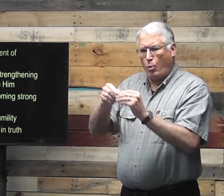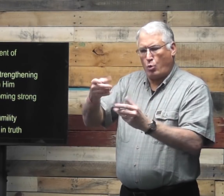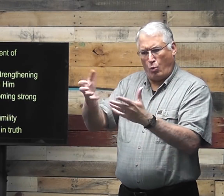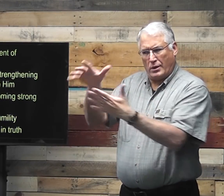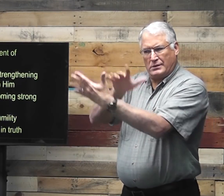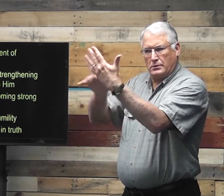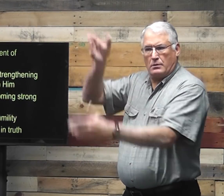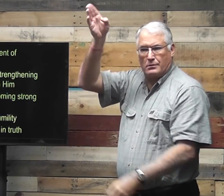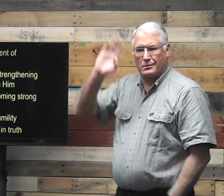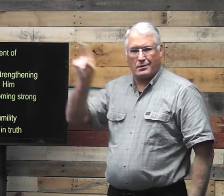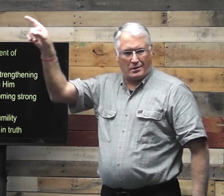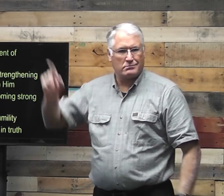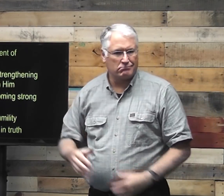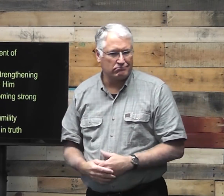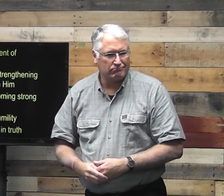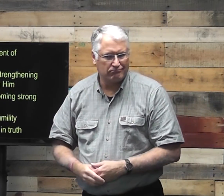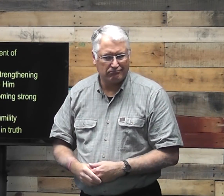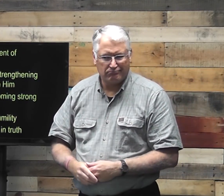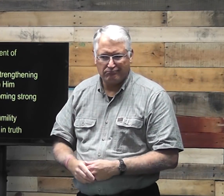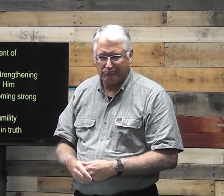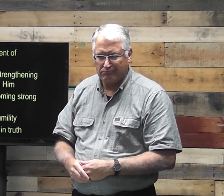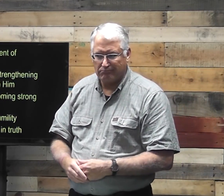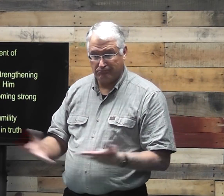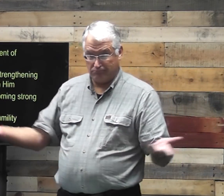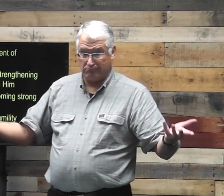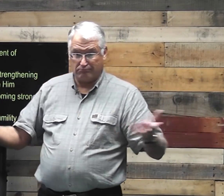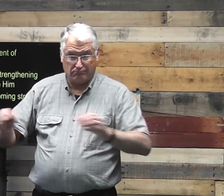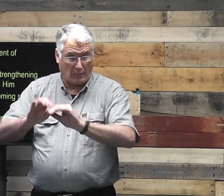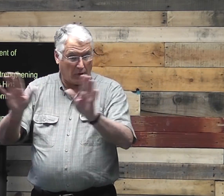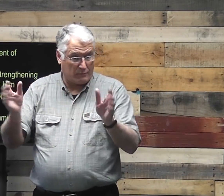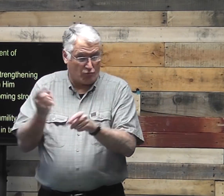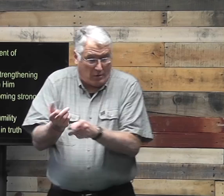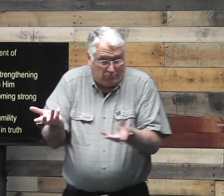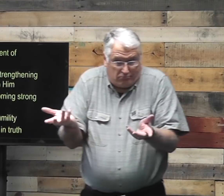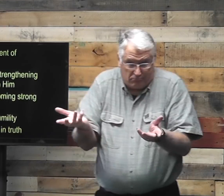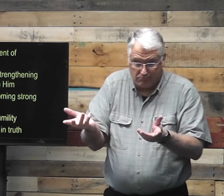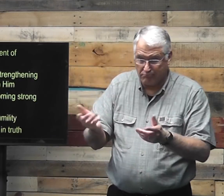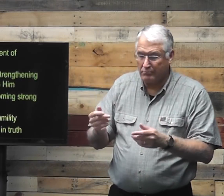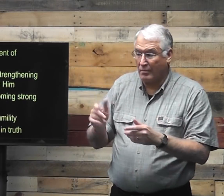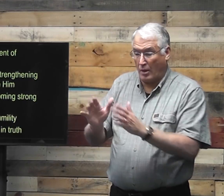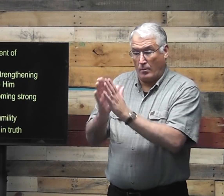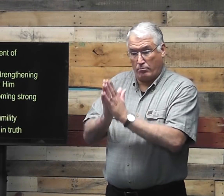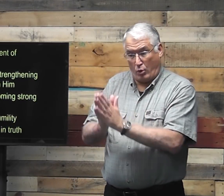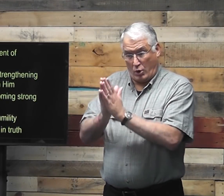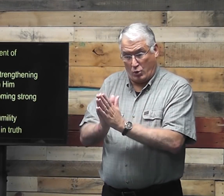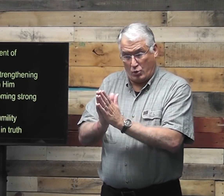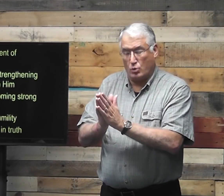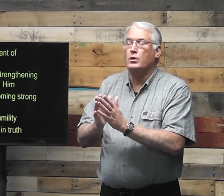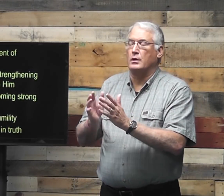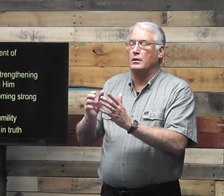we pray, we want to study him more. So it's obvious, right? That prayer